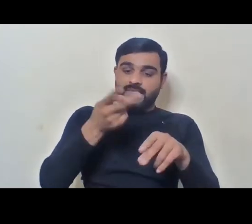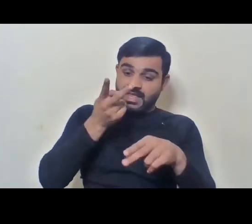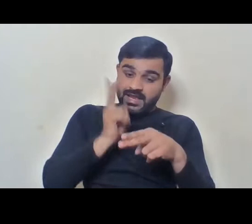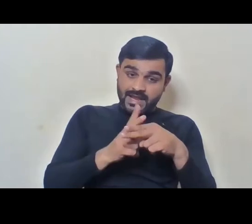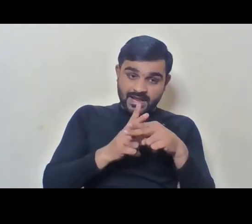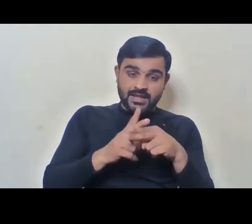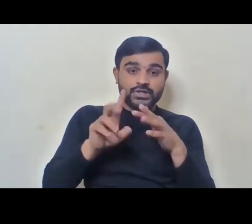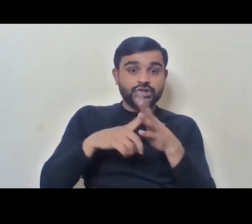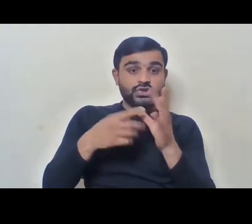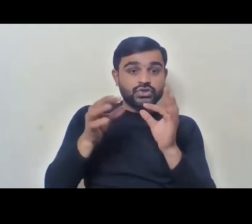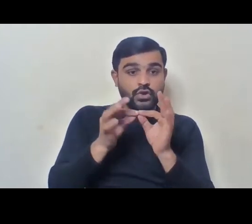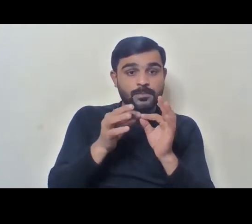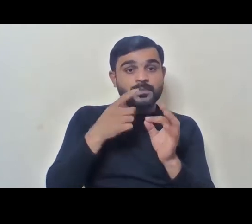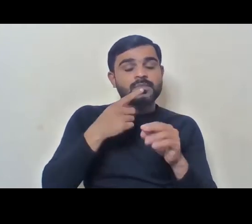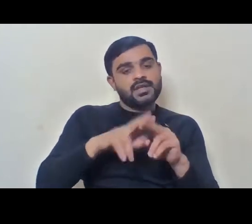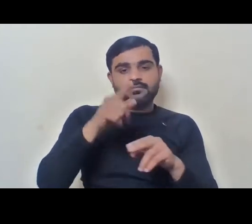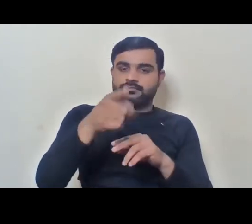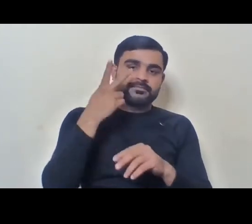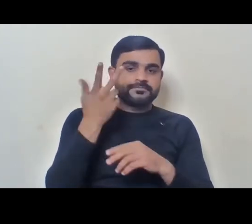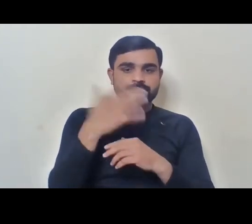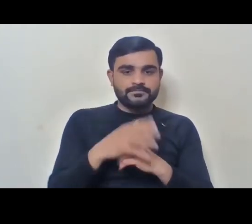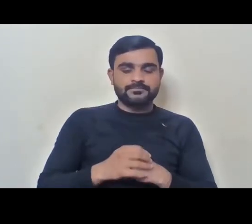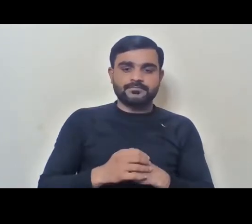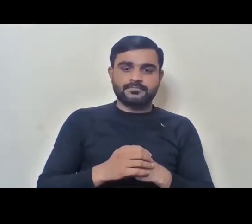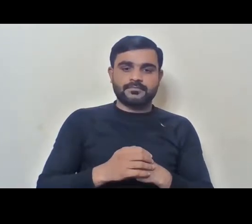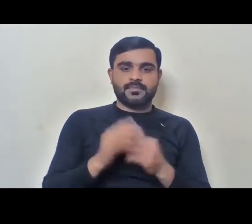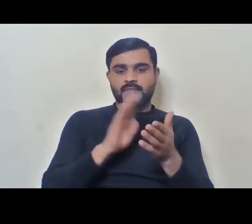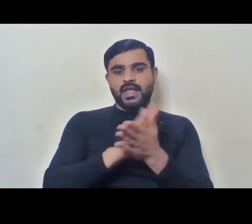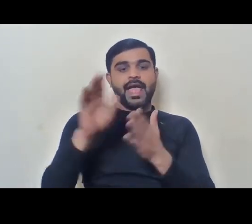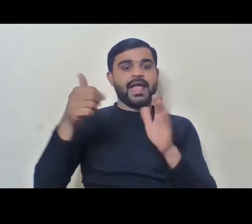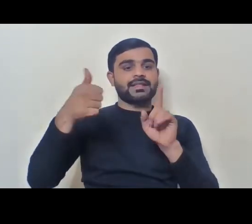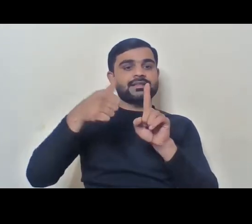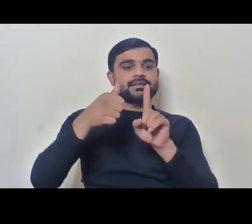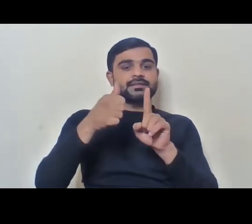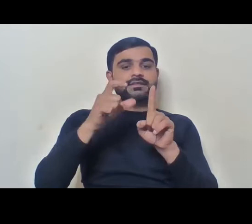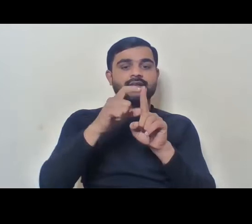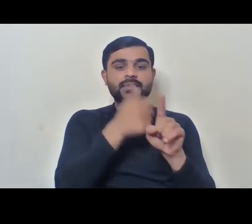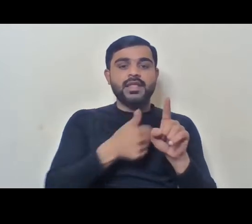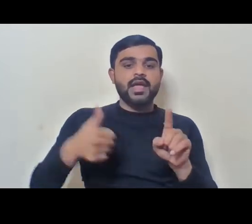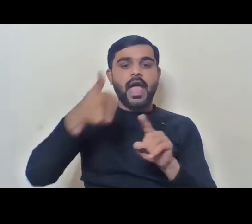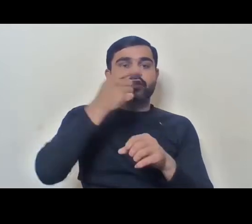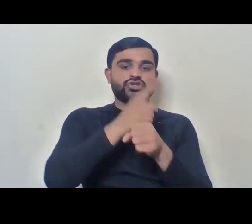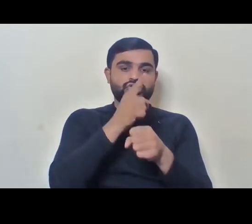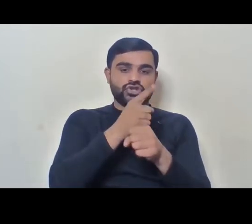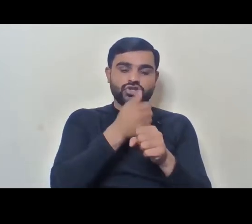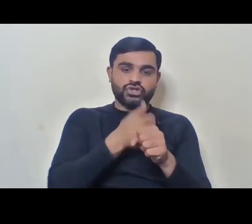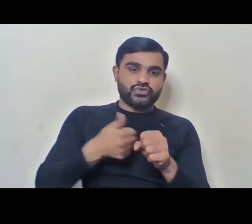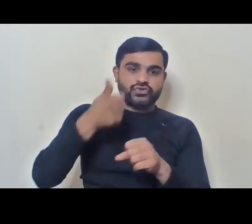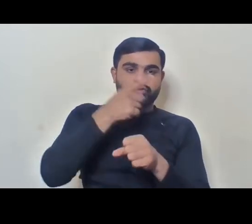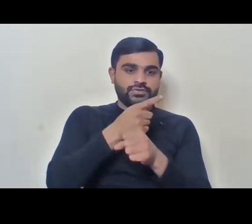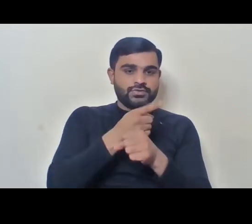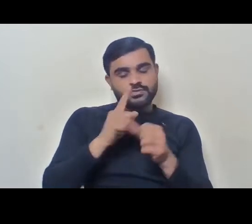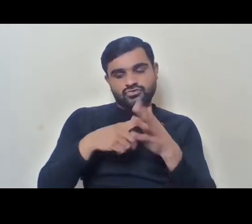post, say you have the post of headmaster of a school. The post, there is